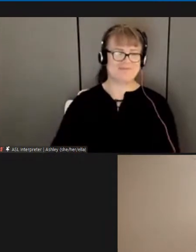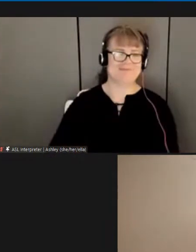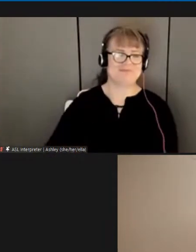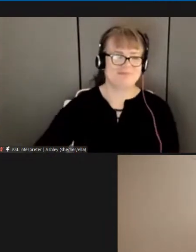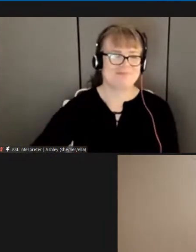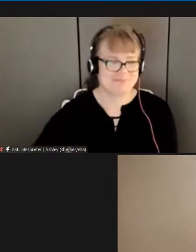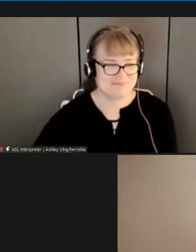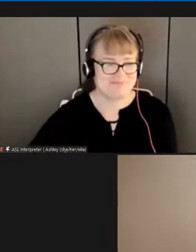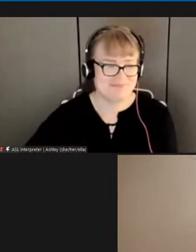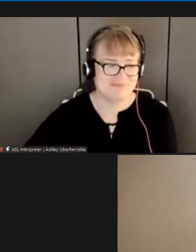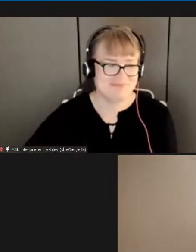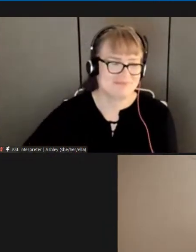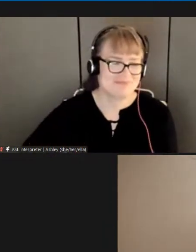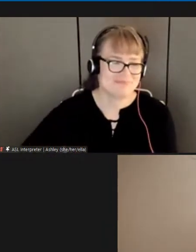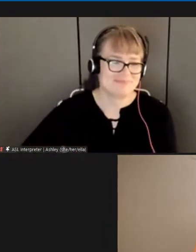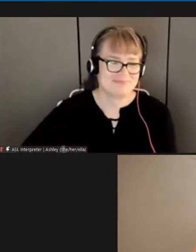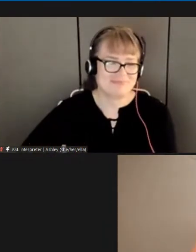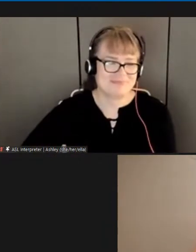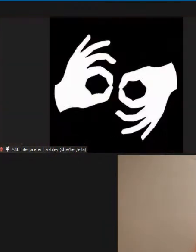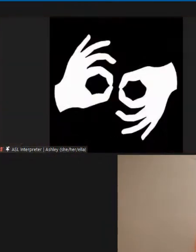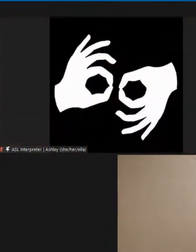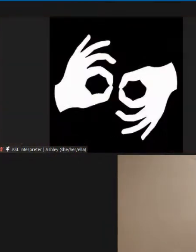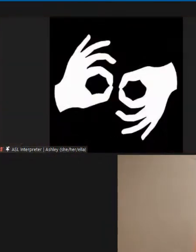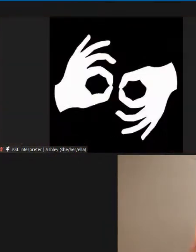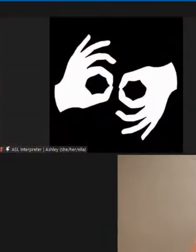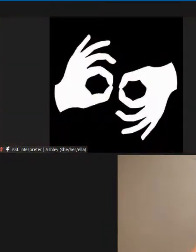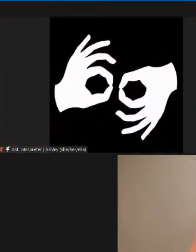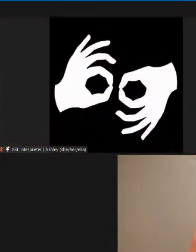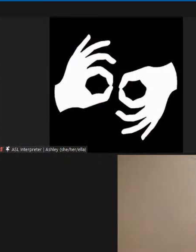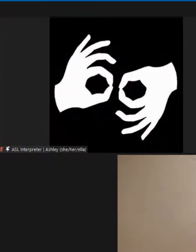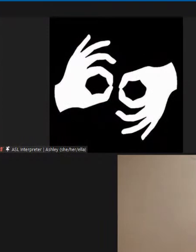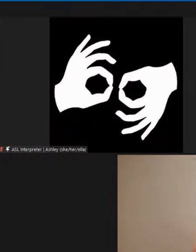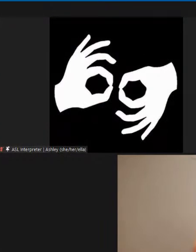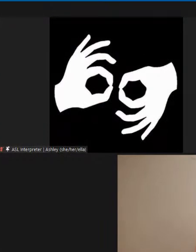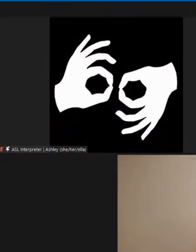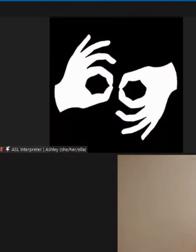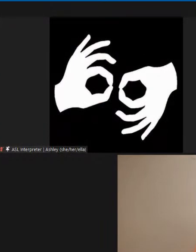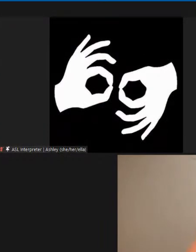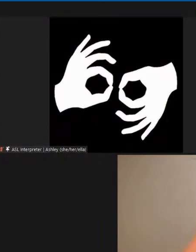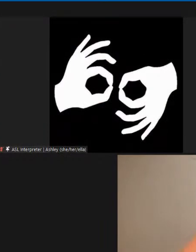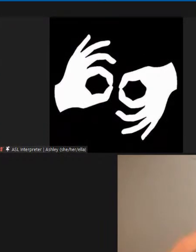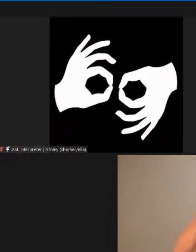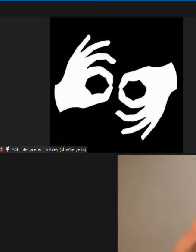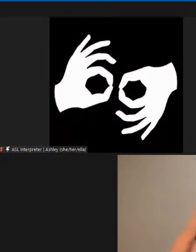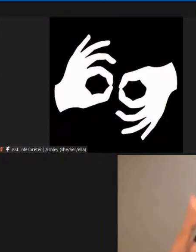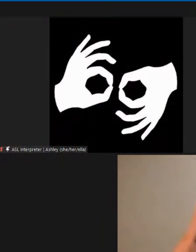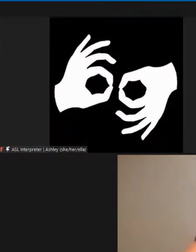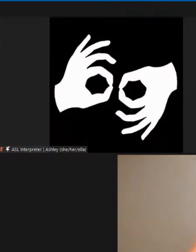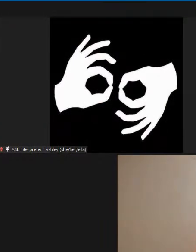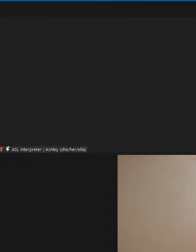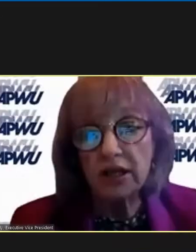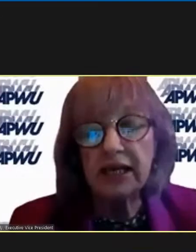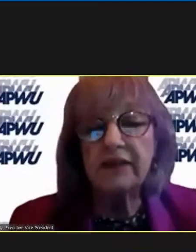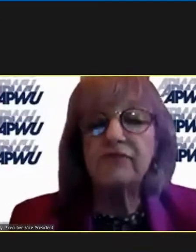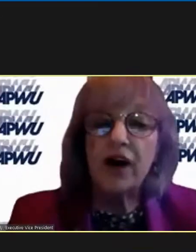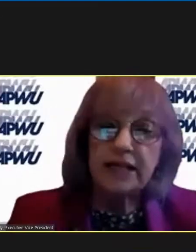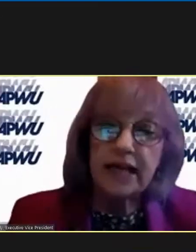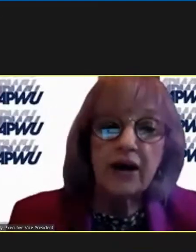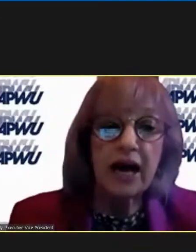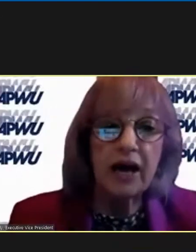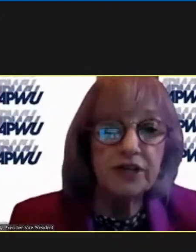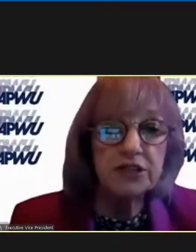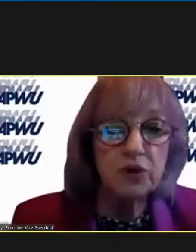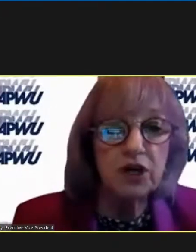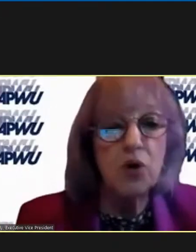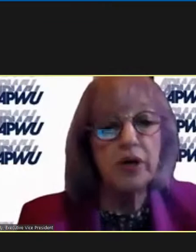negotiating we would have a um phone banking kind of a center where everybody could call in and